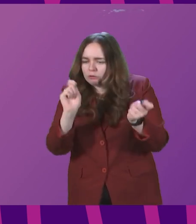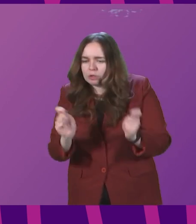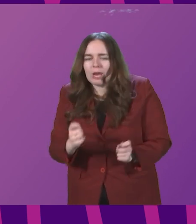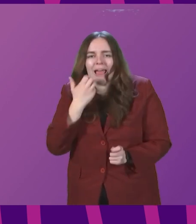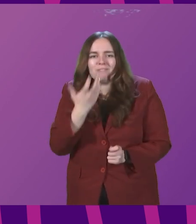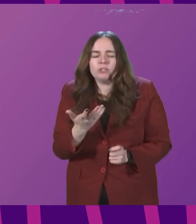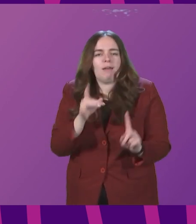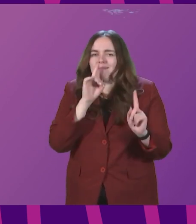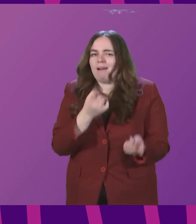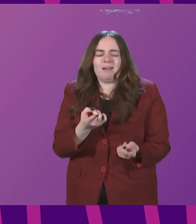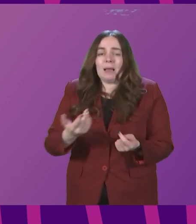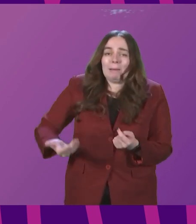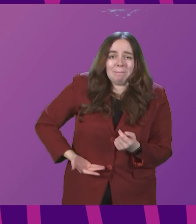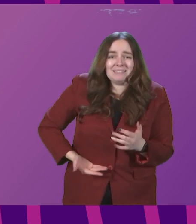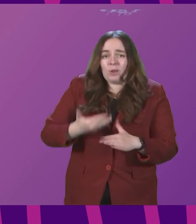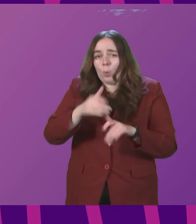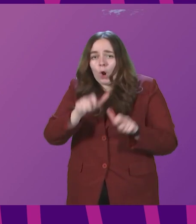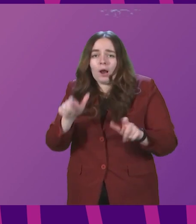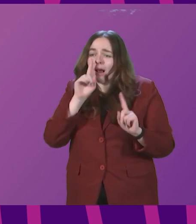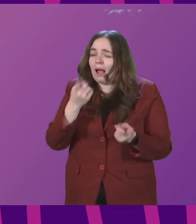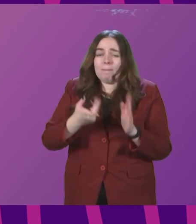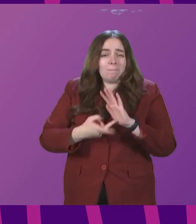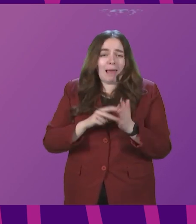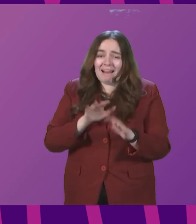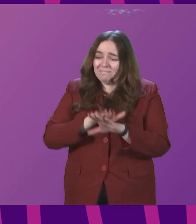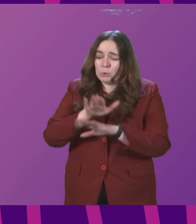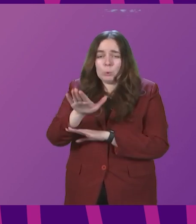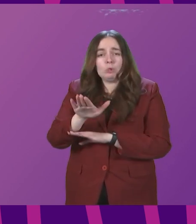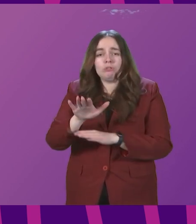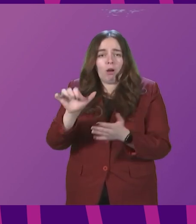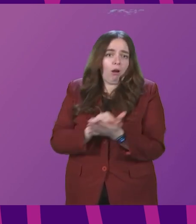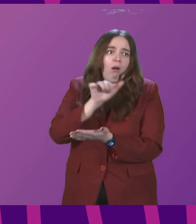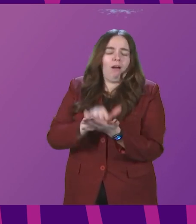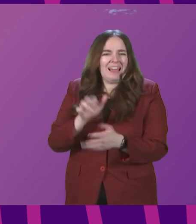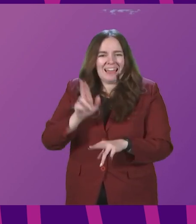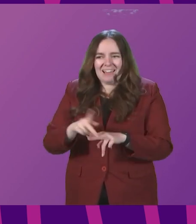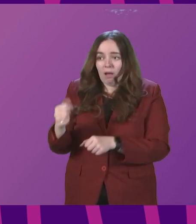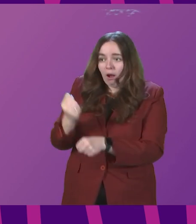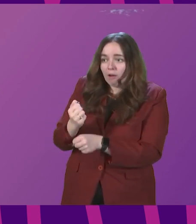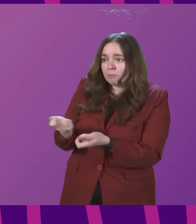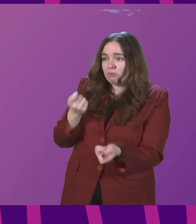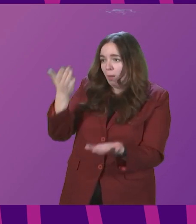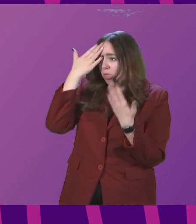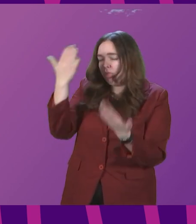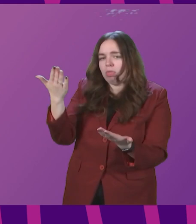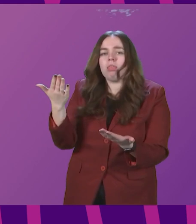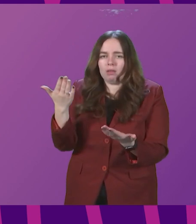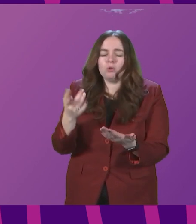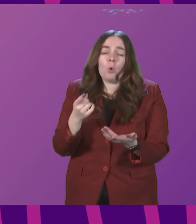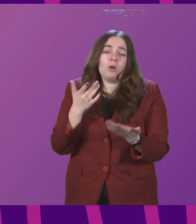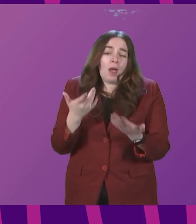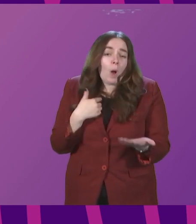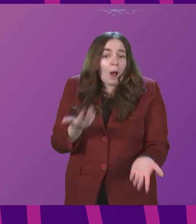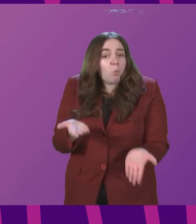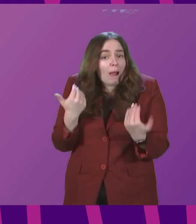day. Businesses and workers cannot plan for the future properly if they cannot predict the government's response. So I welcome that the First Minister now